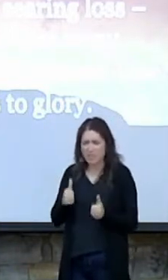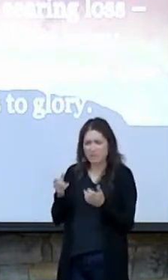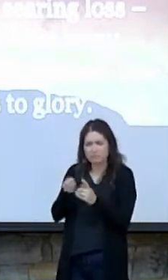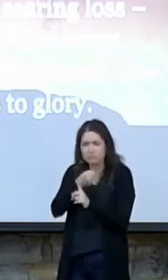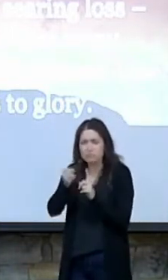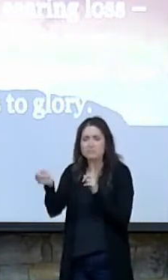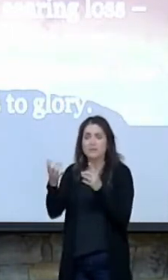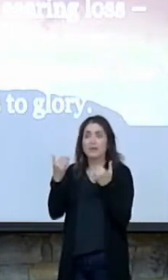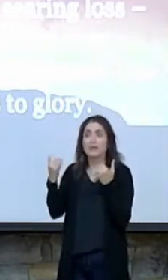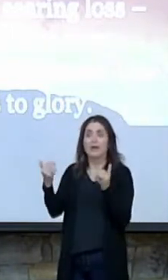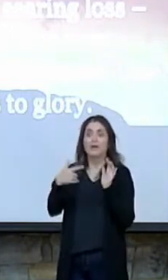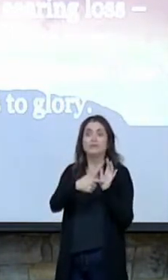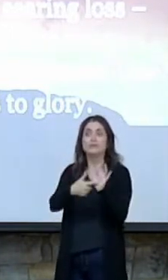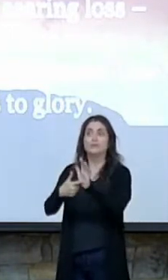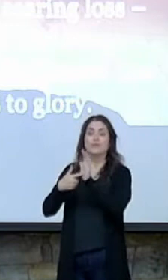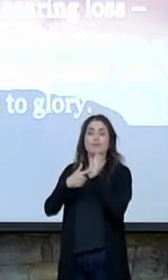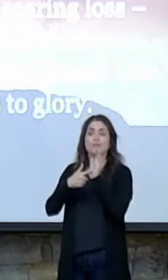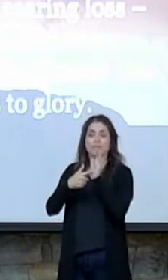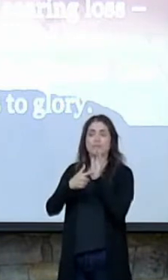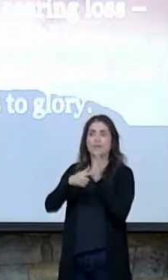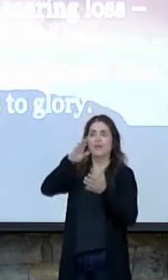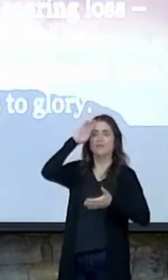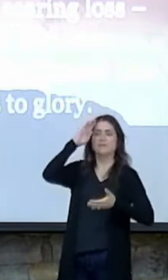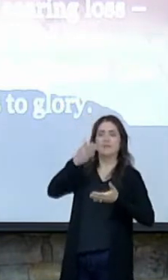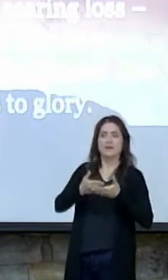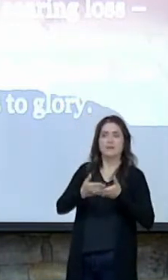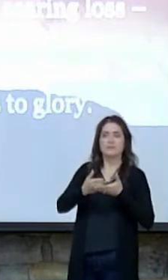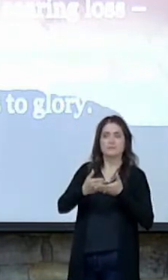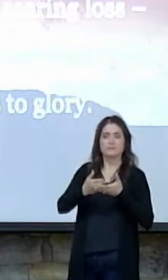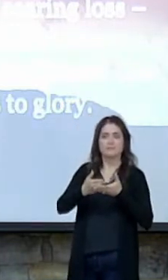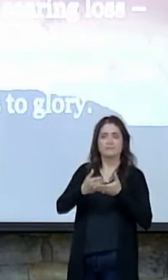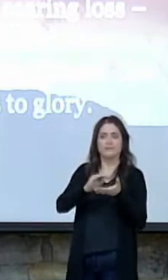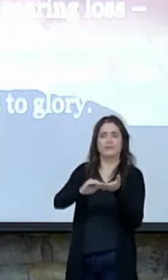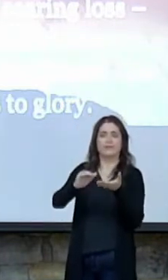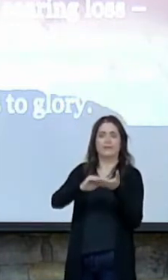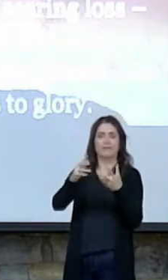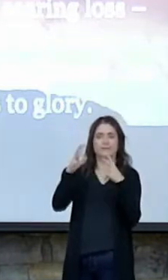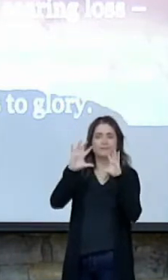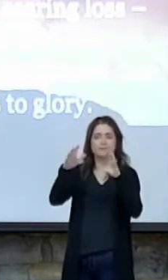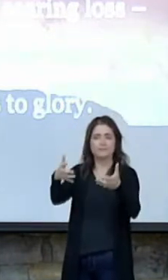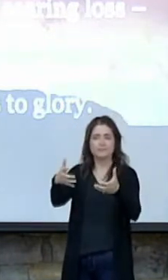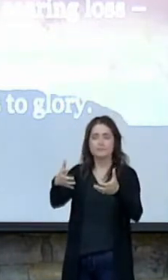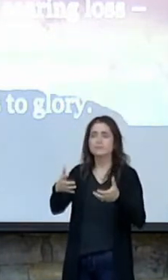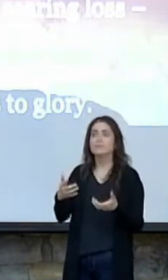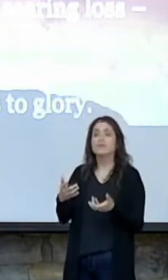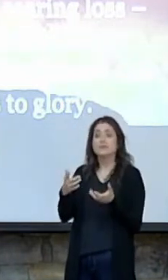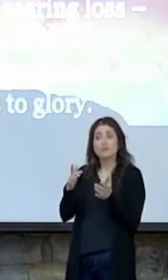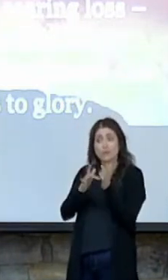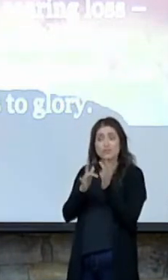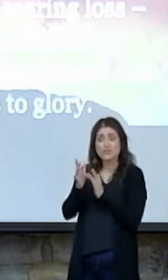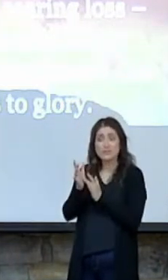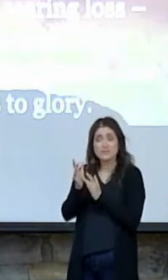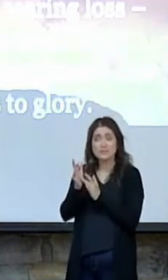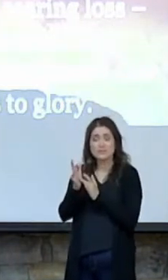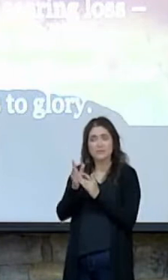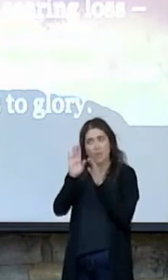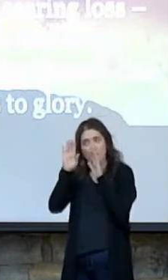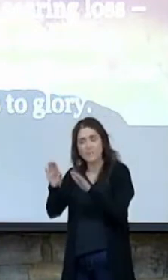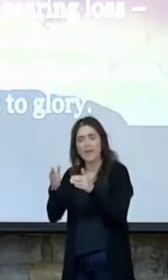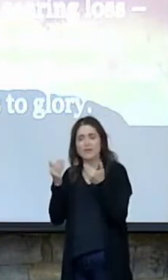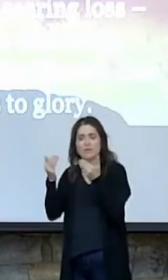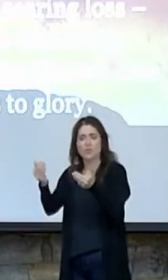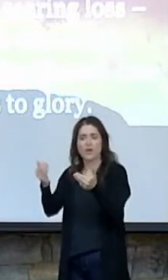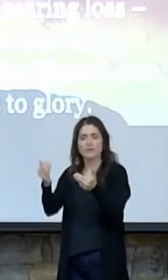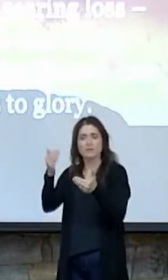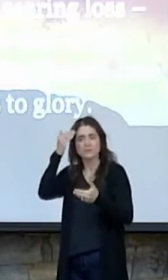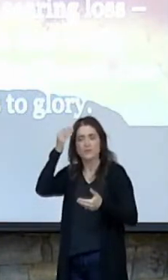commanded and directed and sent His Son. And Jesus obeyed and went. As He